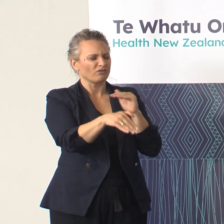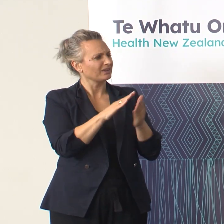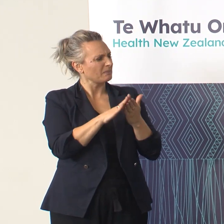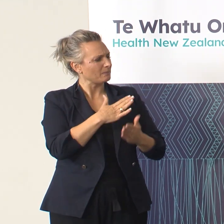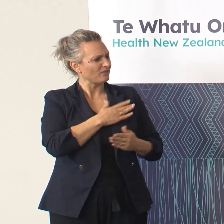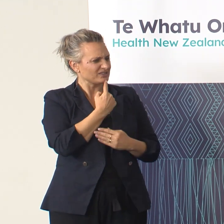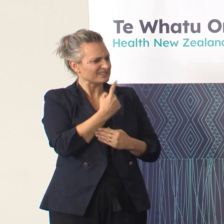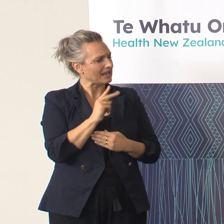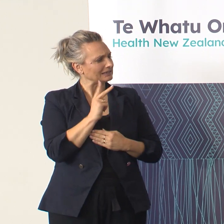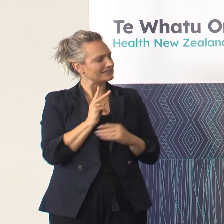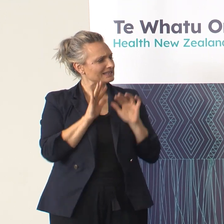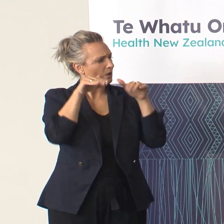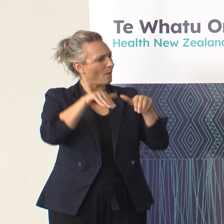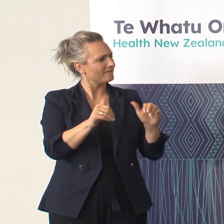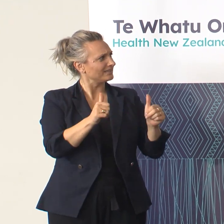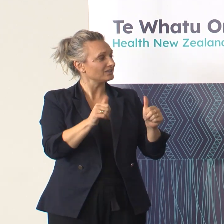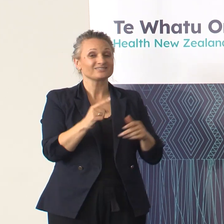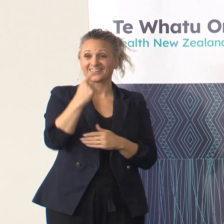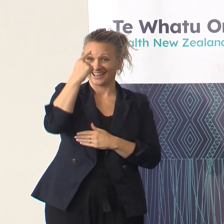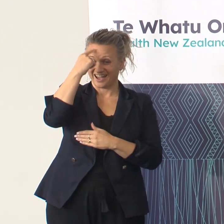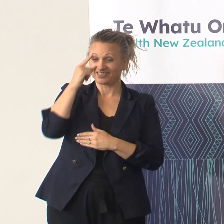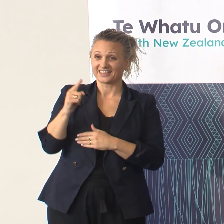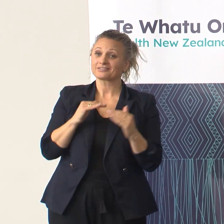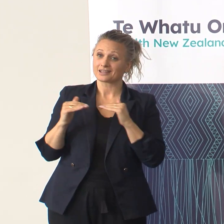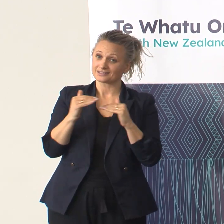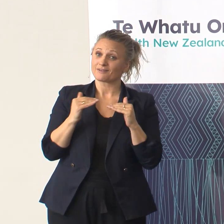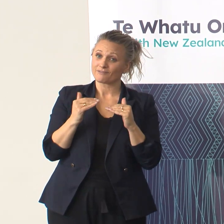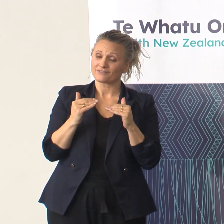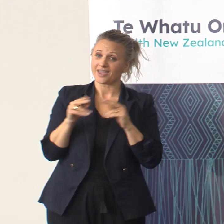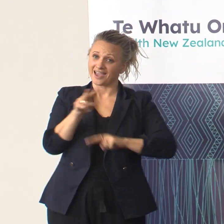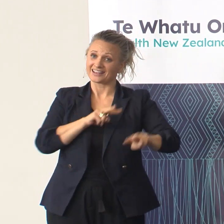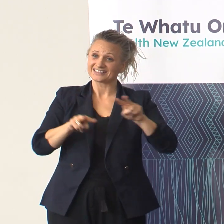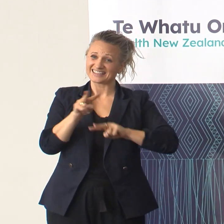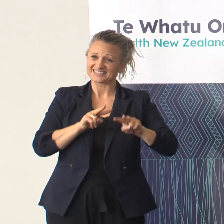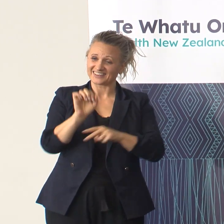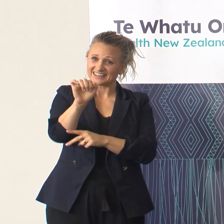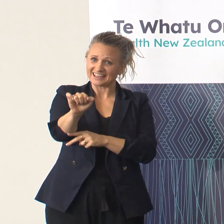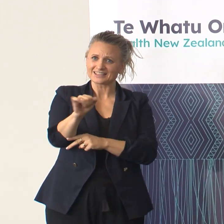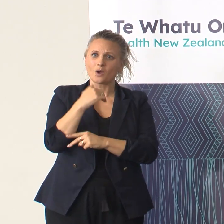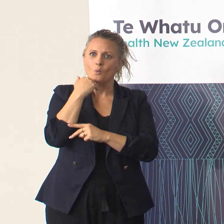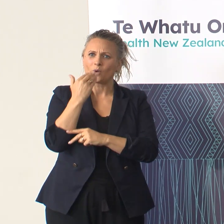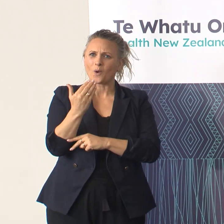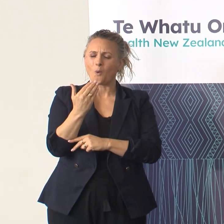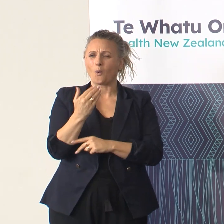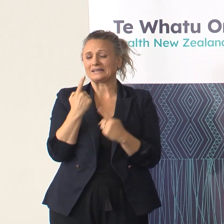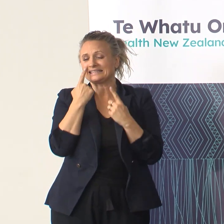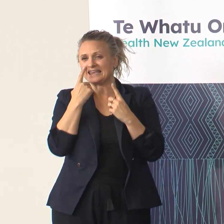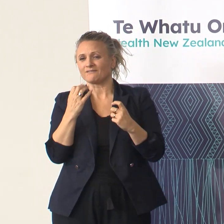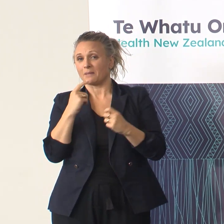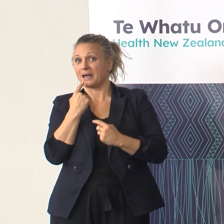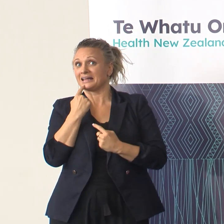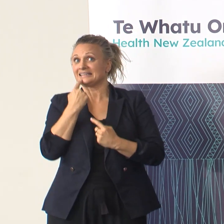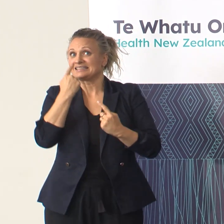that second wave now? I think that's a fair assessment. We're always a little bit cautious about calling those things too early,